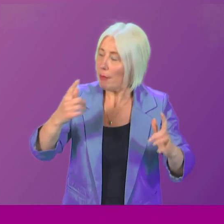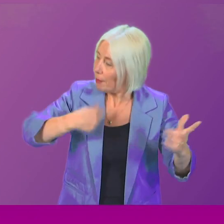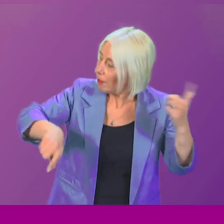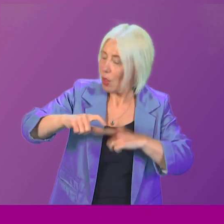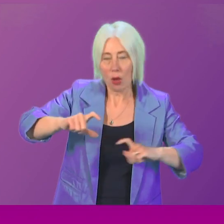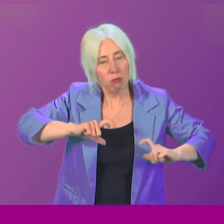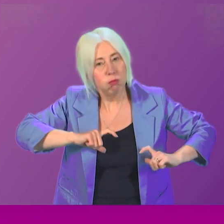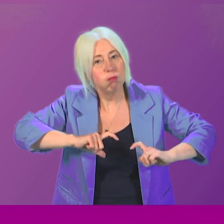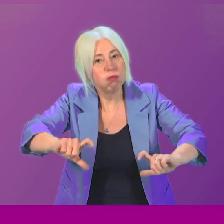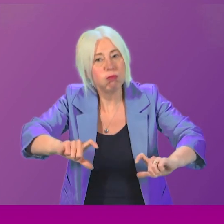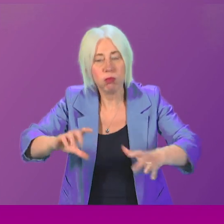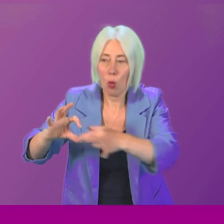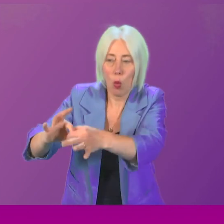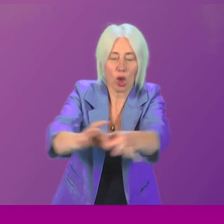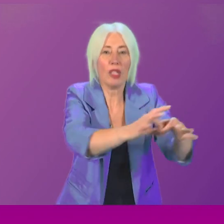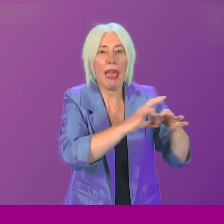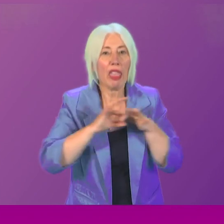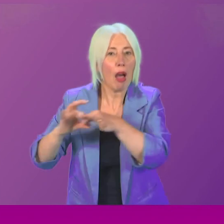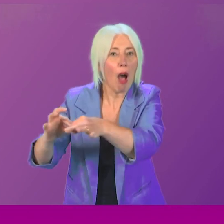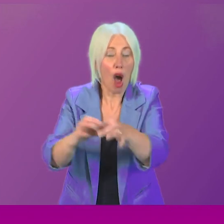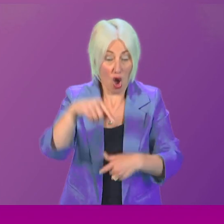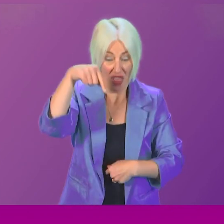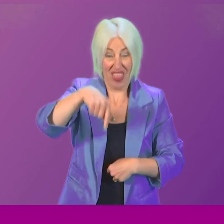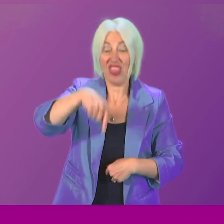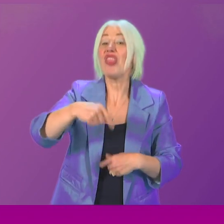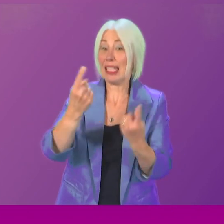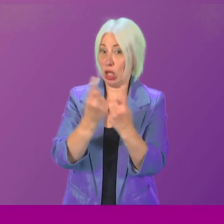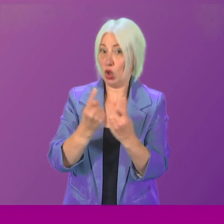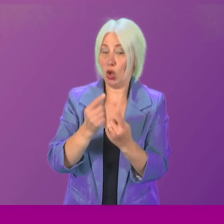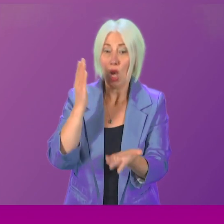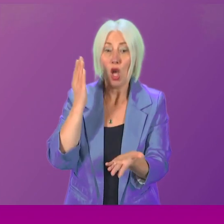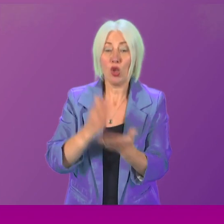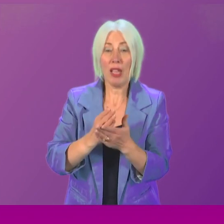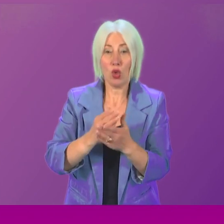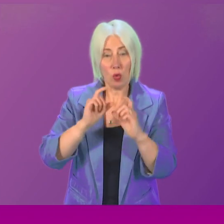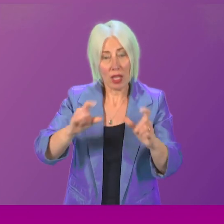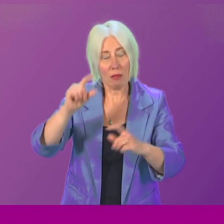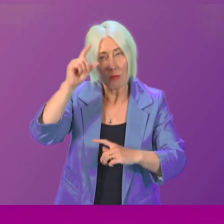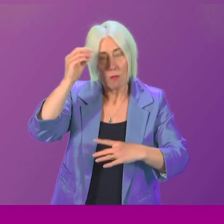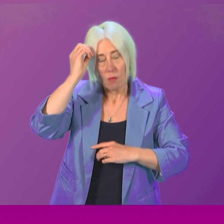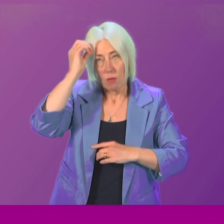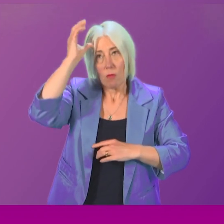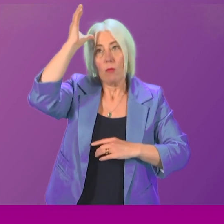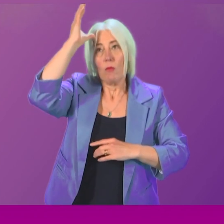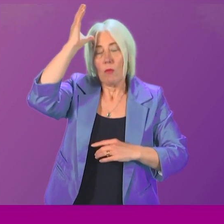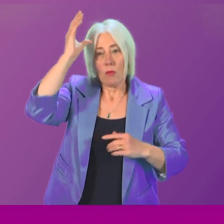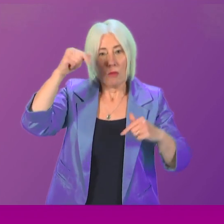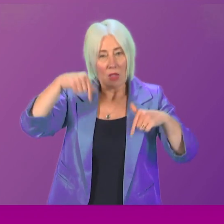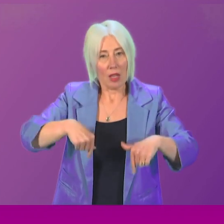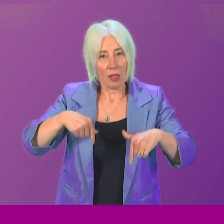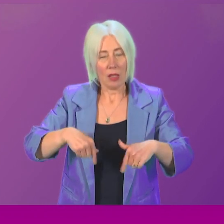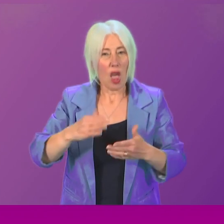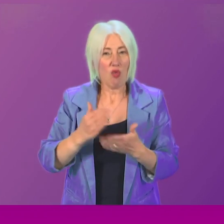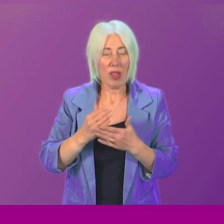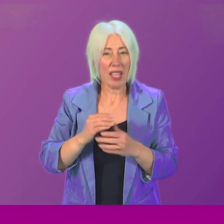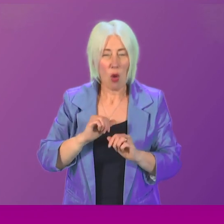to work together on this issue to educate ourselves because it was a